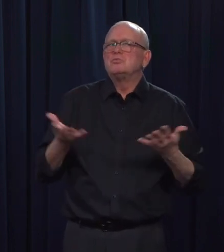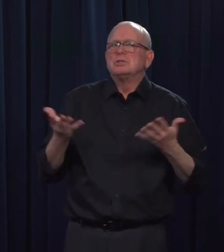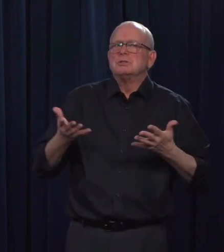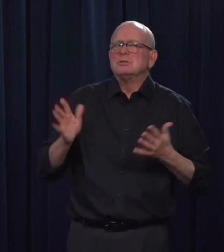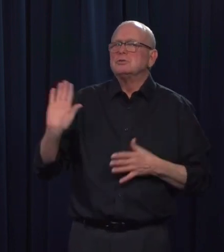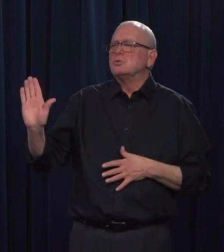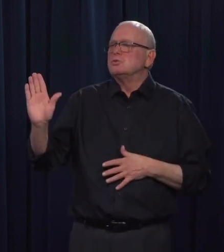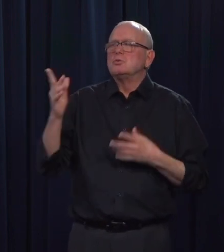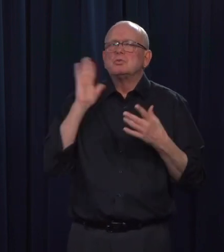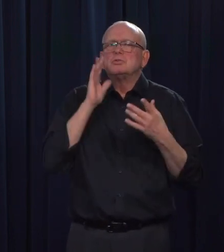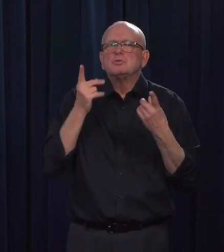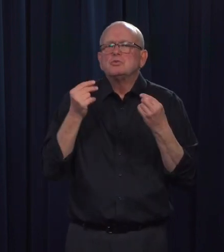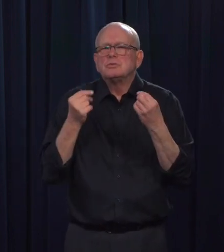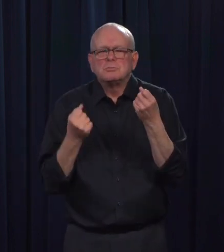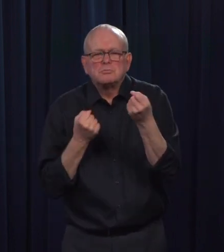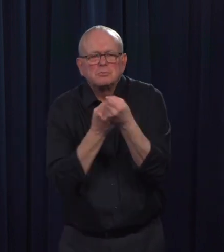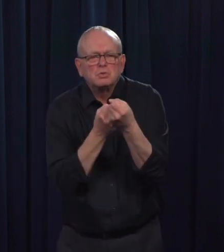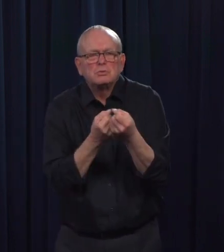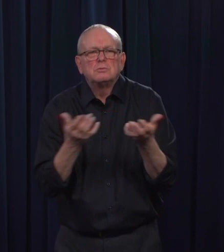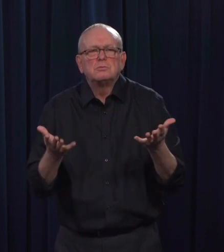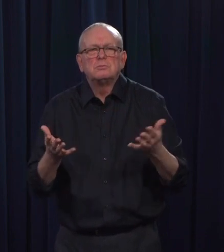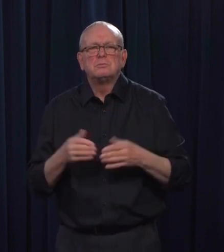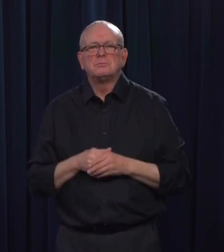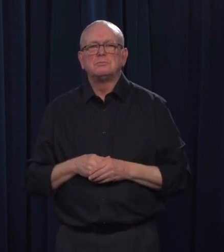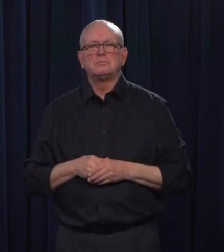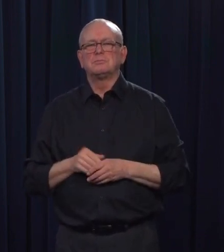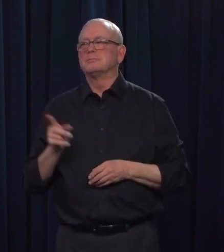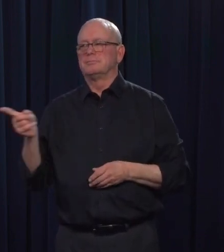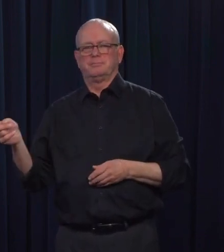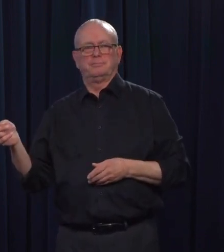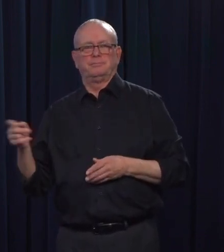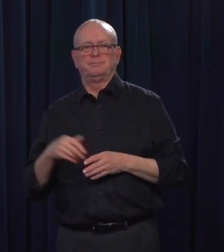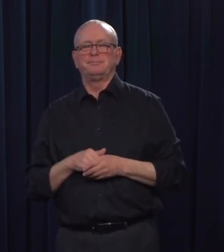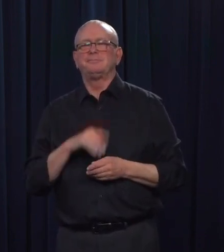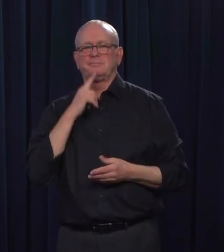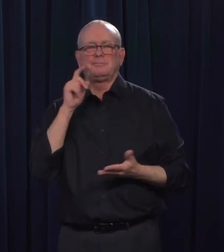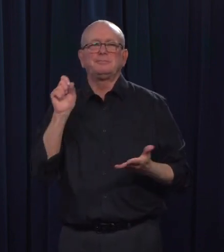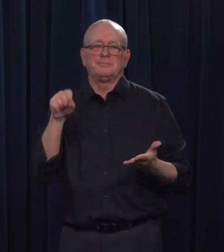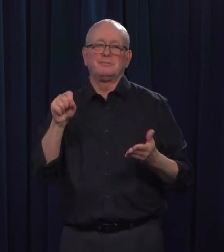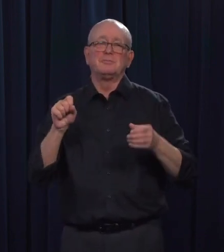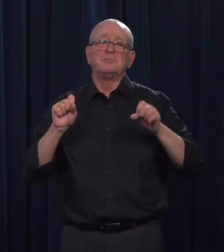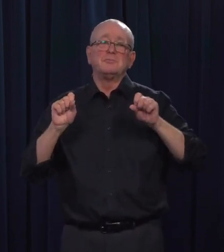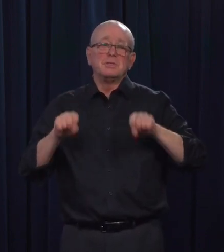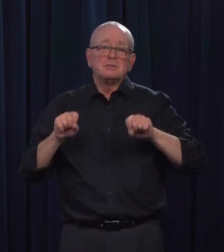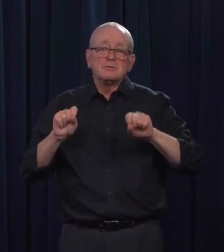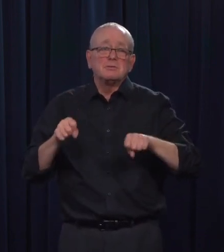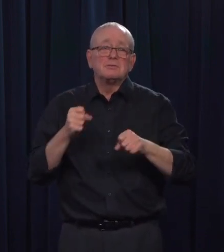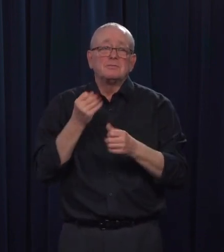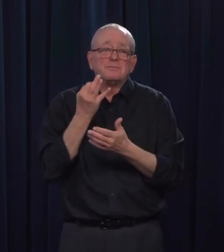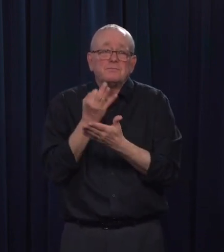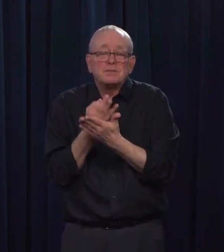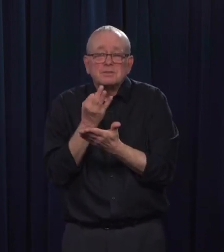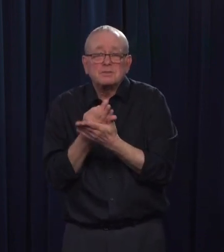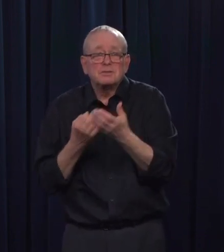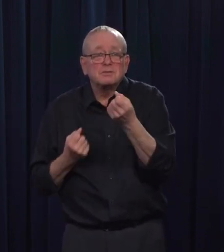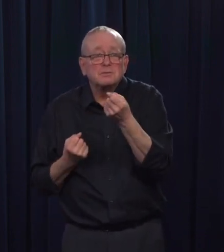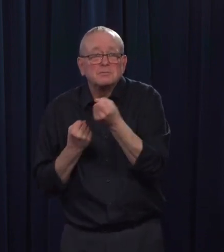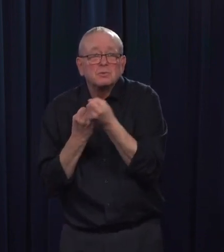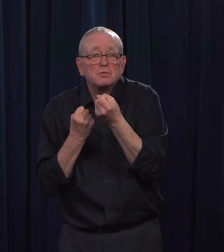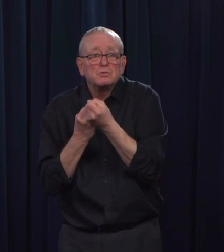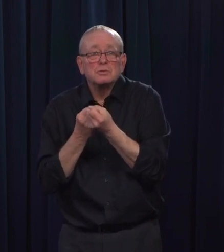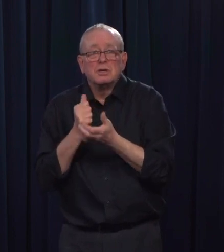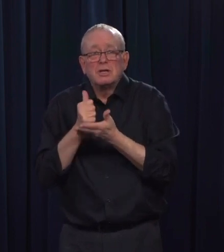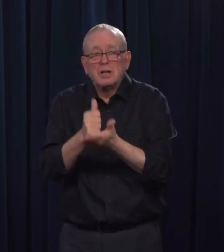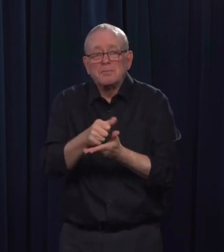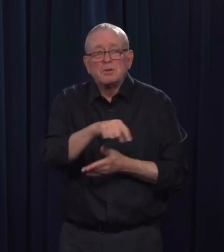assistance to food banks to say that we can actually go out and help them buy food that they need. Again, stressing